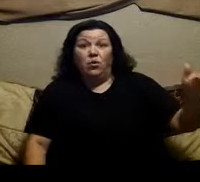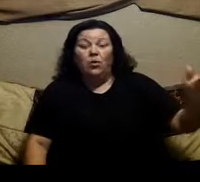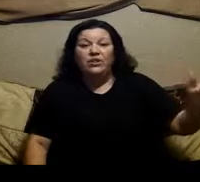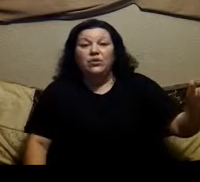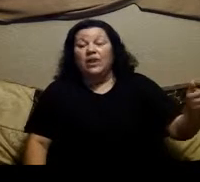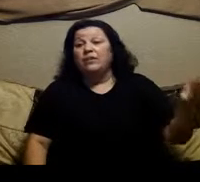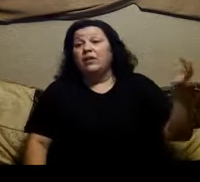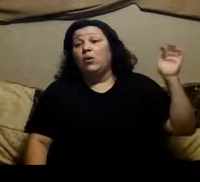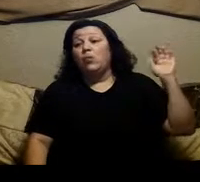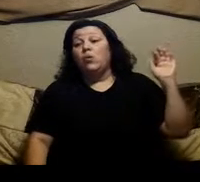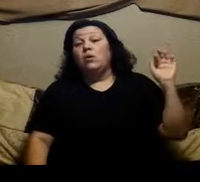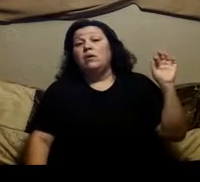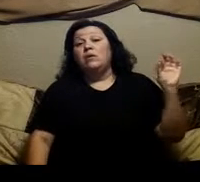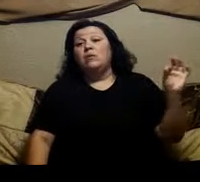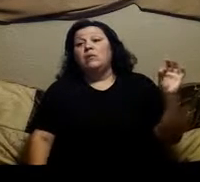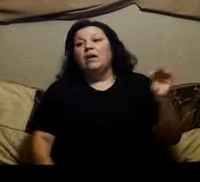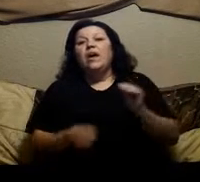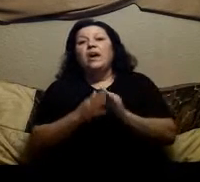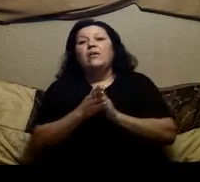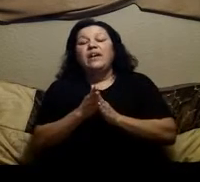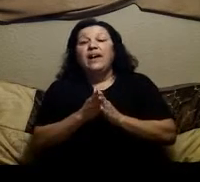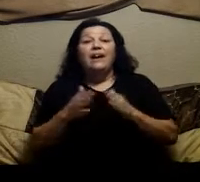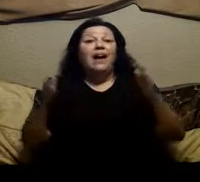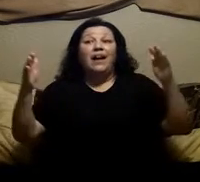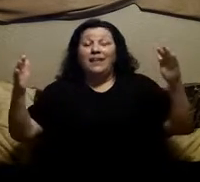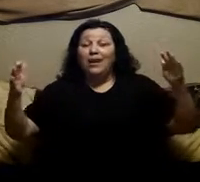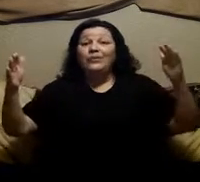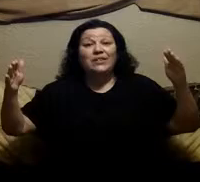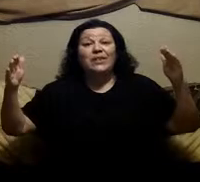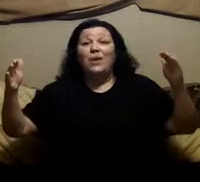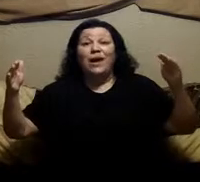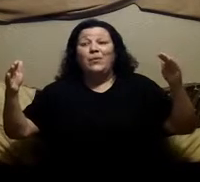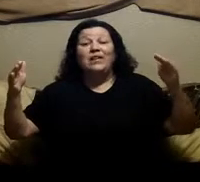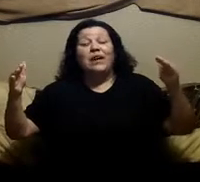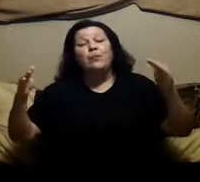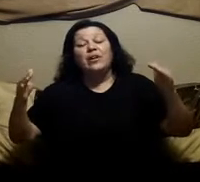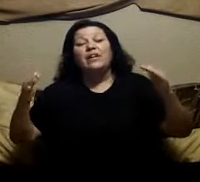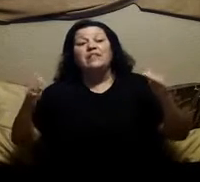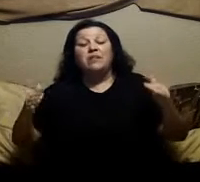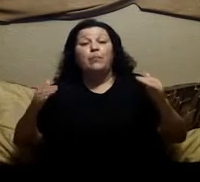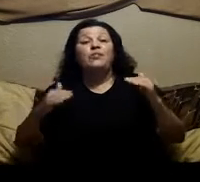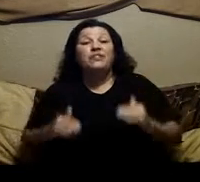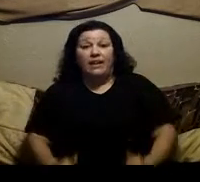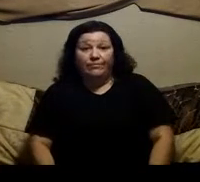you always do and i was like whoa okay i now see why we can't bring his numbers down